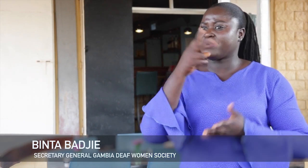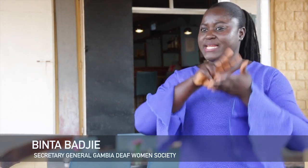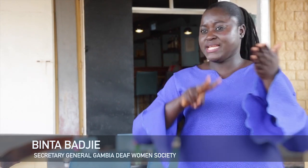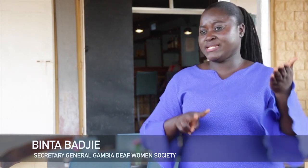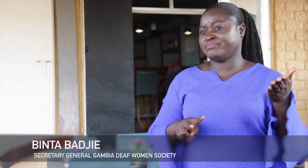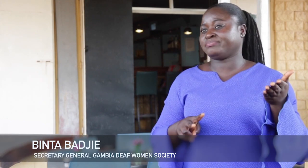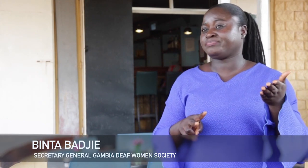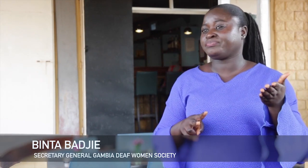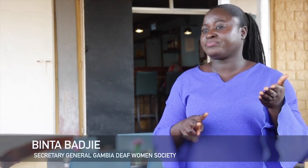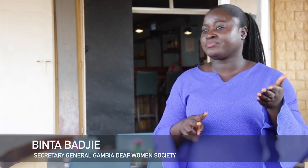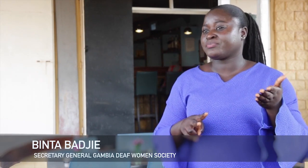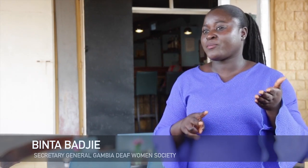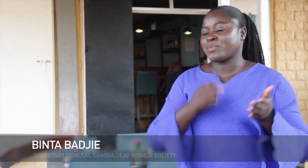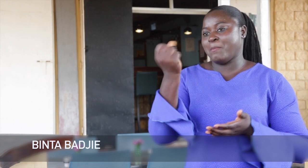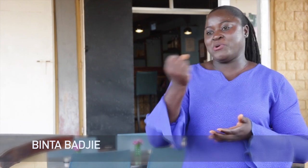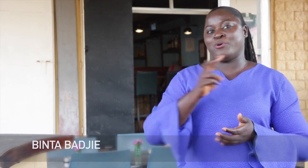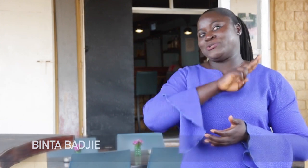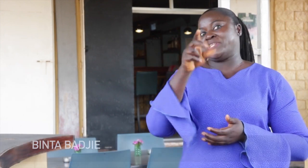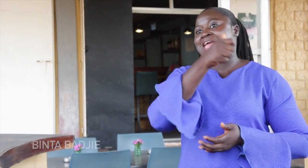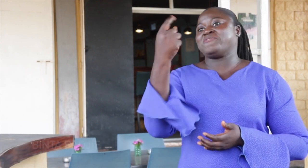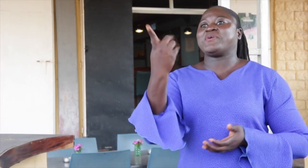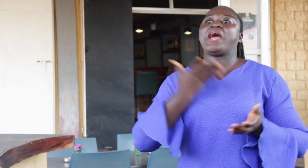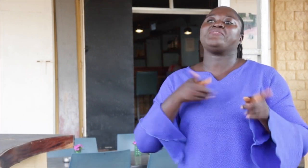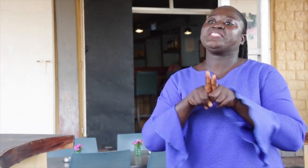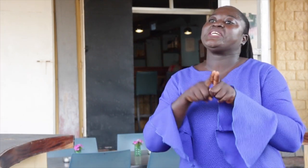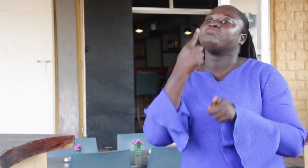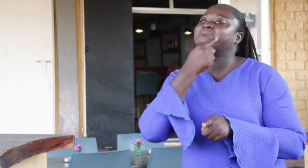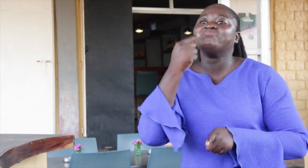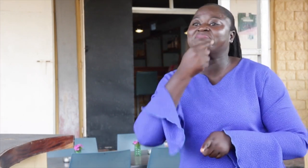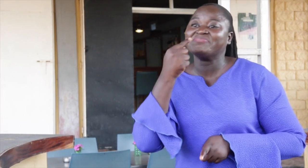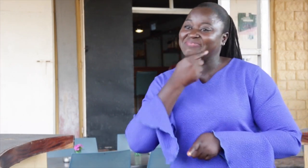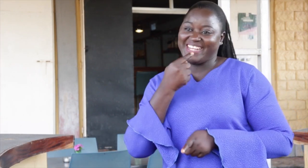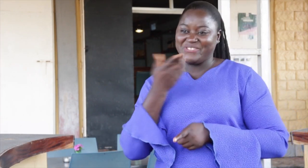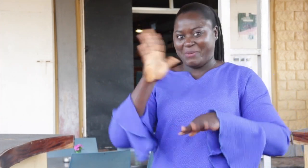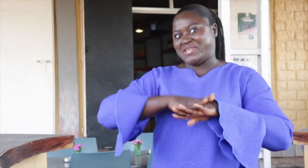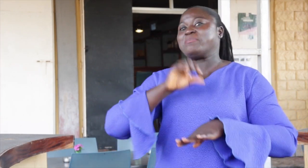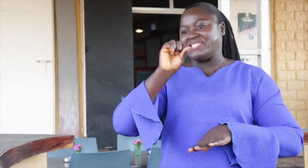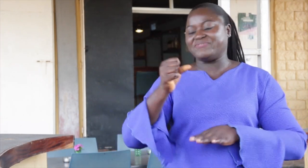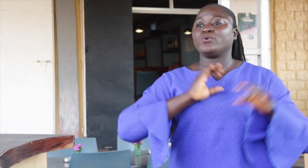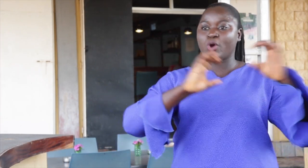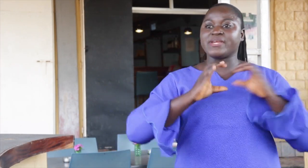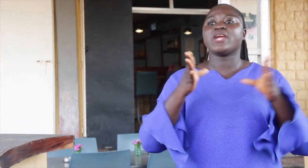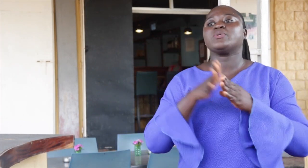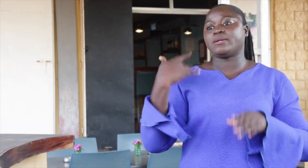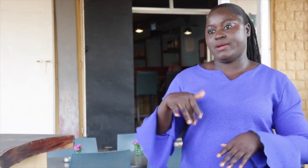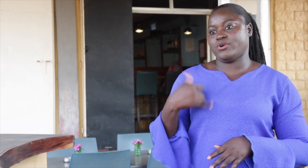So many times they will say, oh, I cannot communicate with you. But we ask them, no, no, no, no, we can lip read. We can communicate through lip reading.